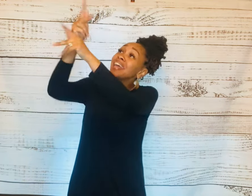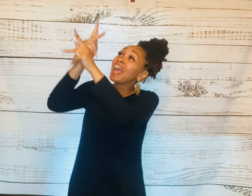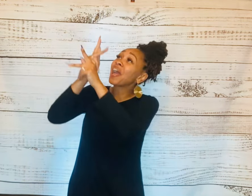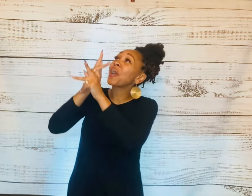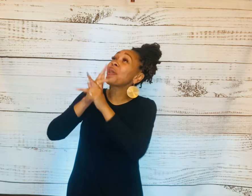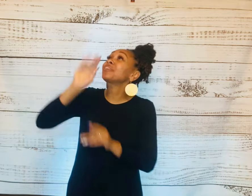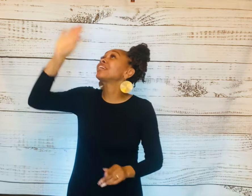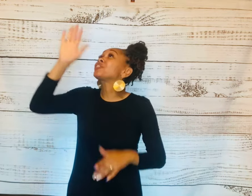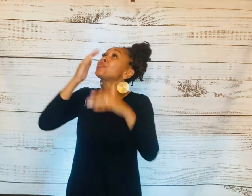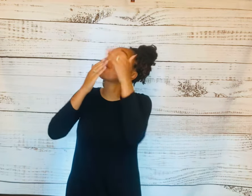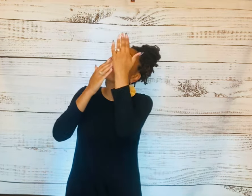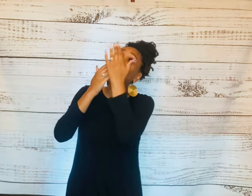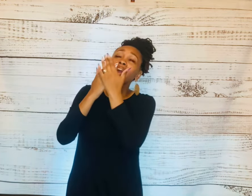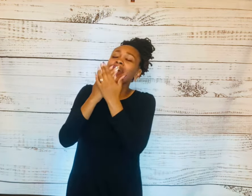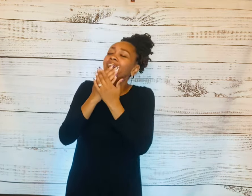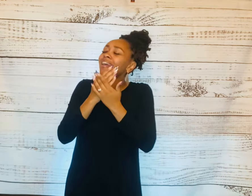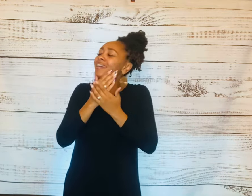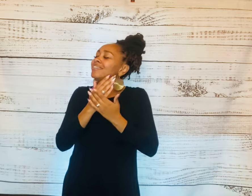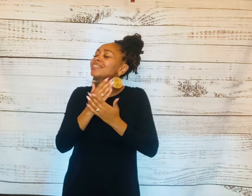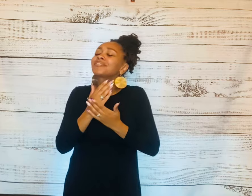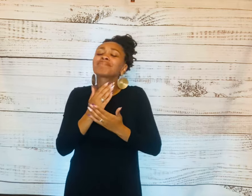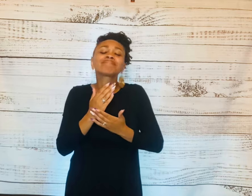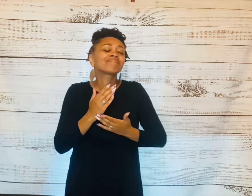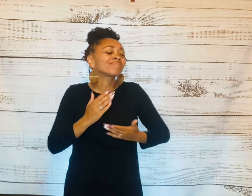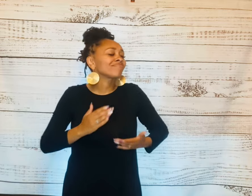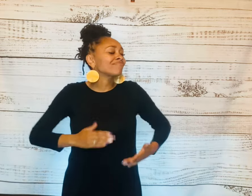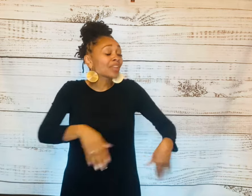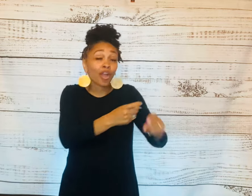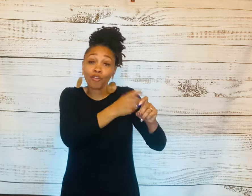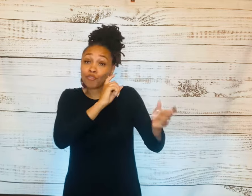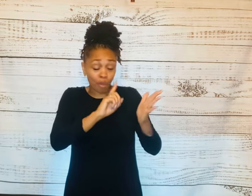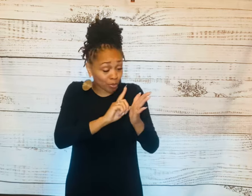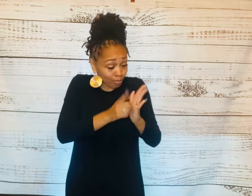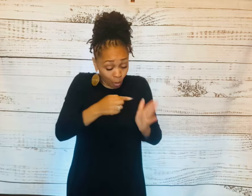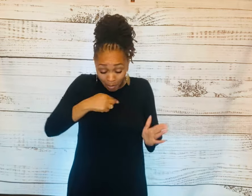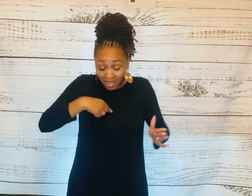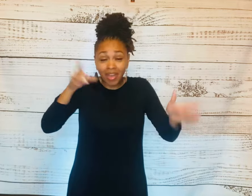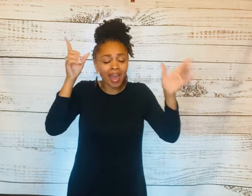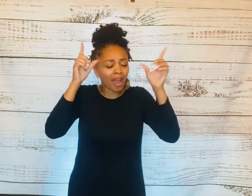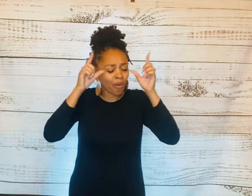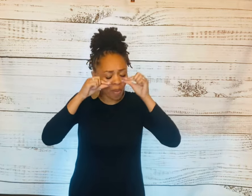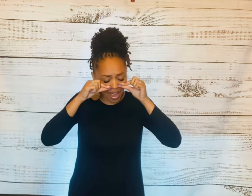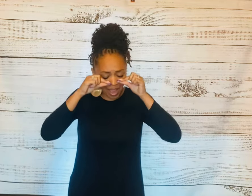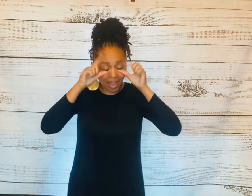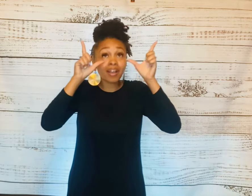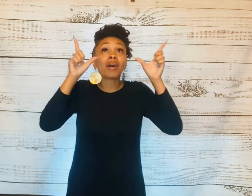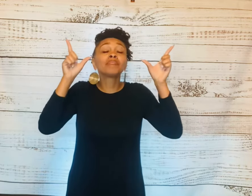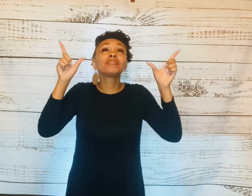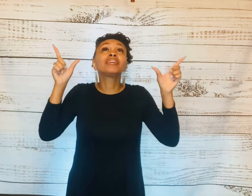been held in Your head From the moment that I wake up